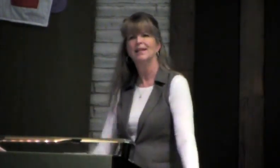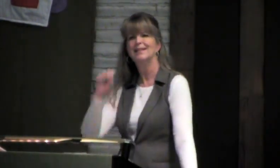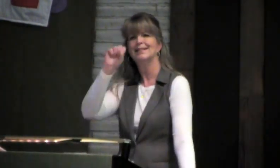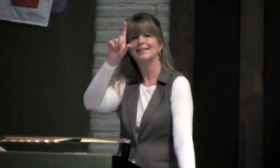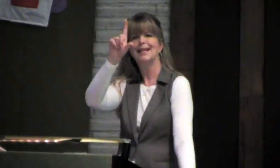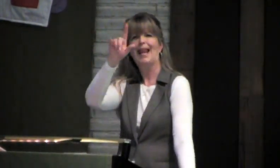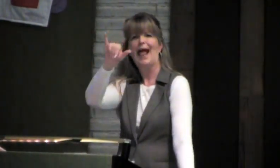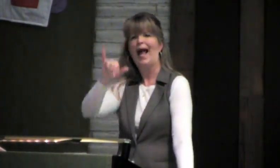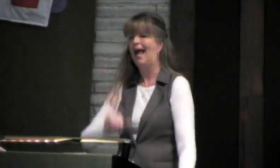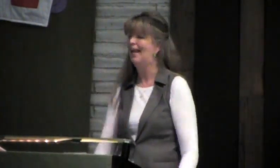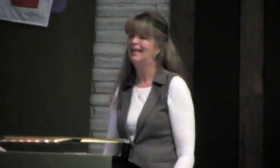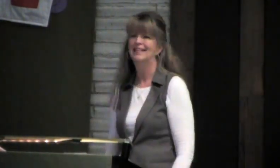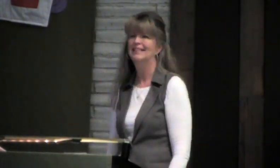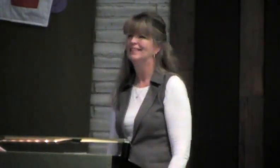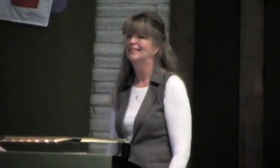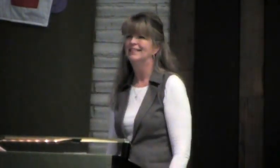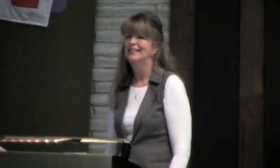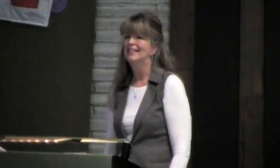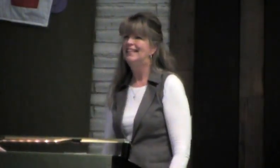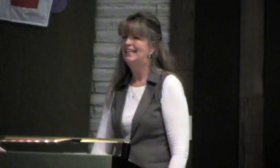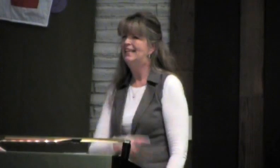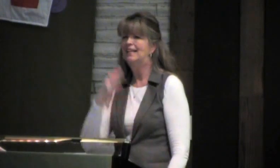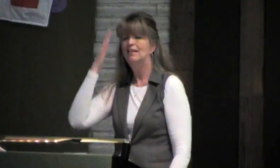after year. Satan is a sly devil.